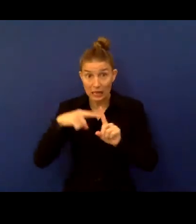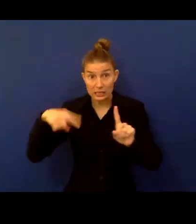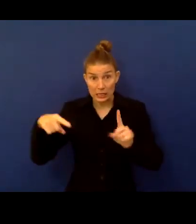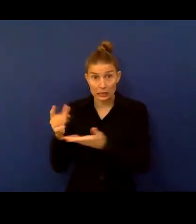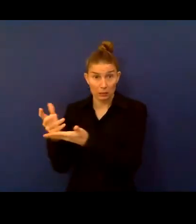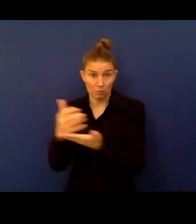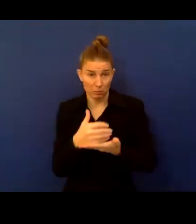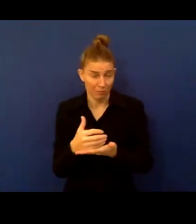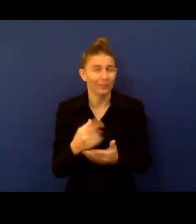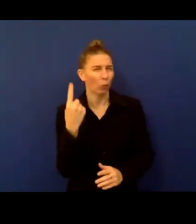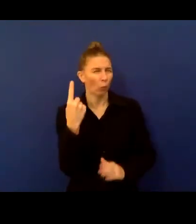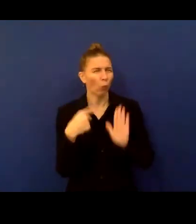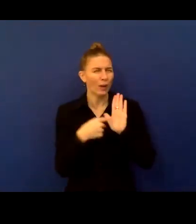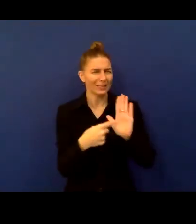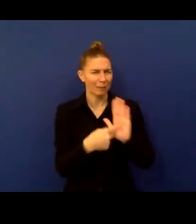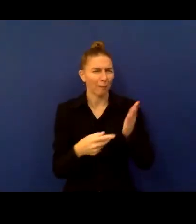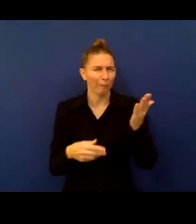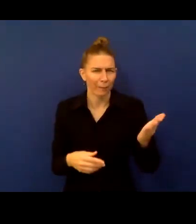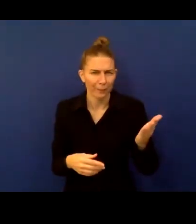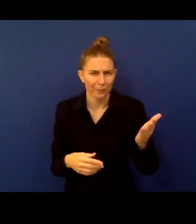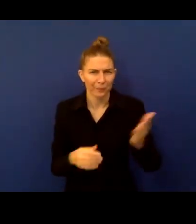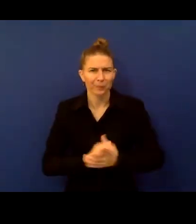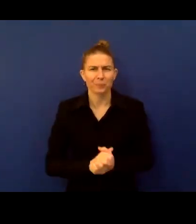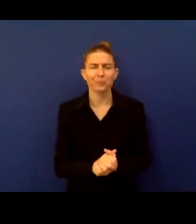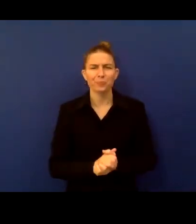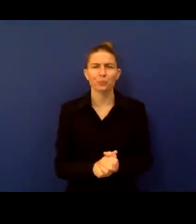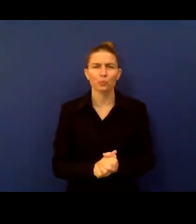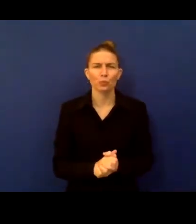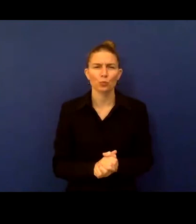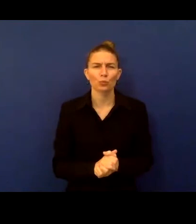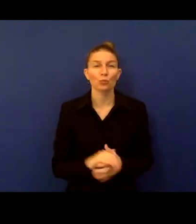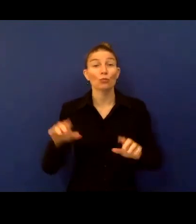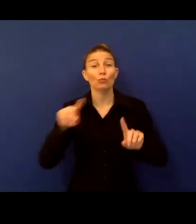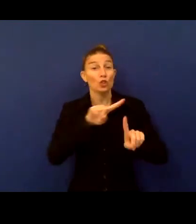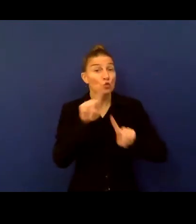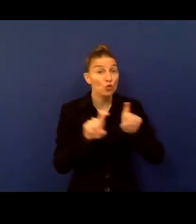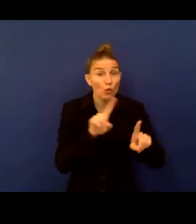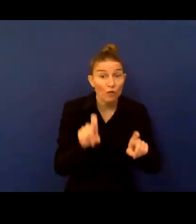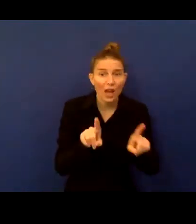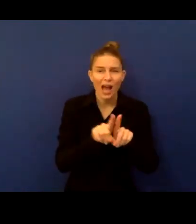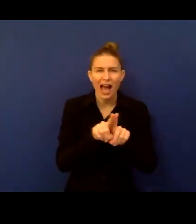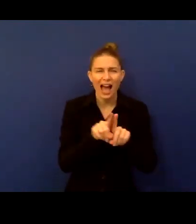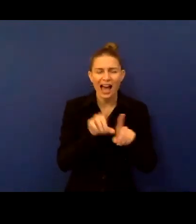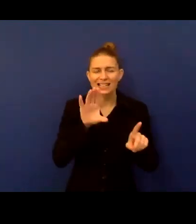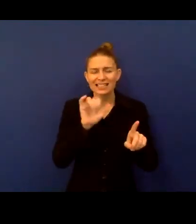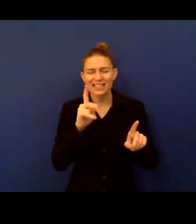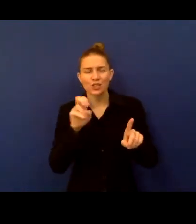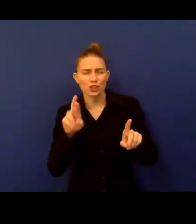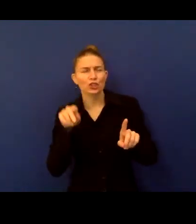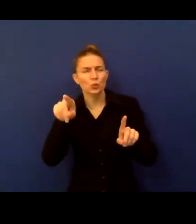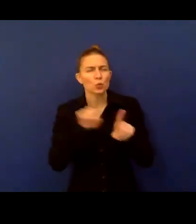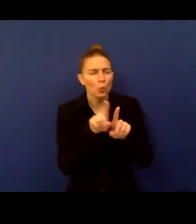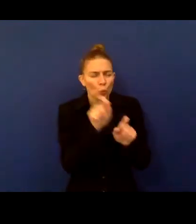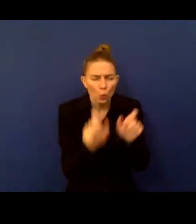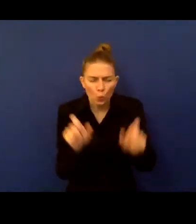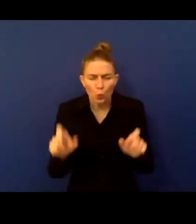take an example, ongoing modern monitoring efforts, including surveys and censuses, have been severely affected. And national